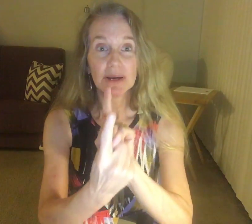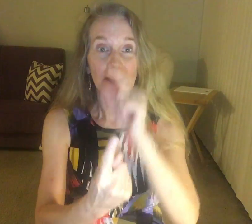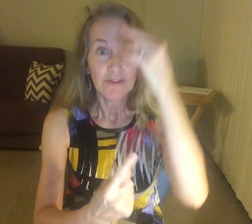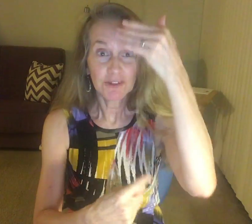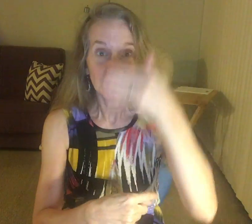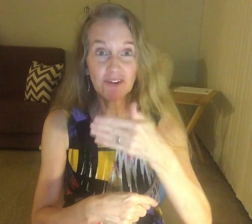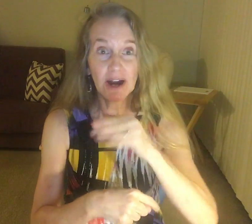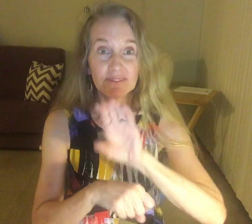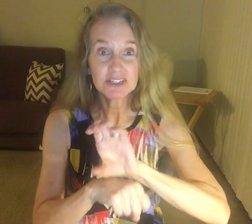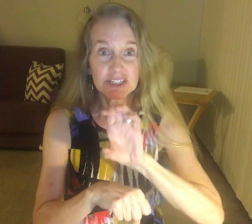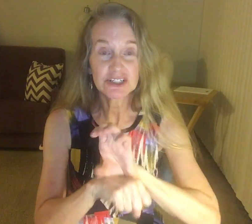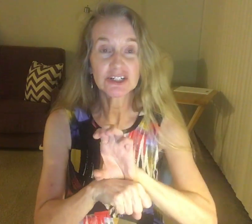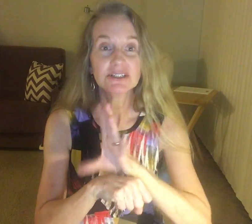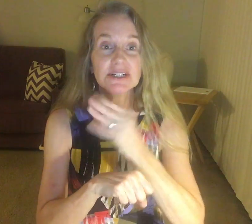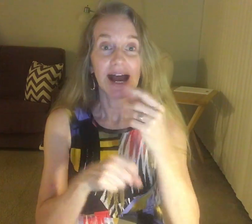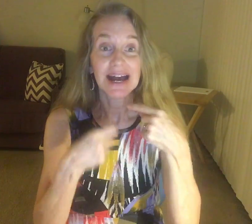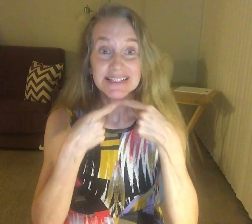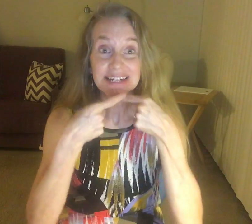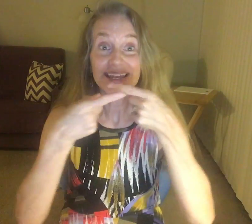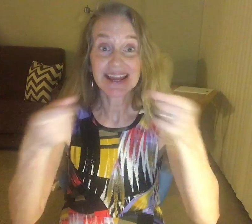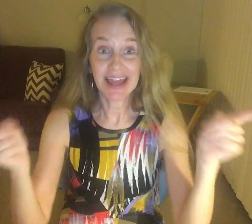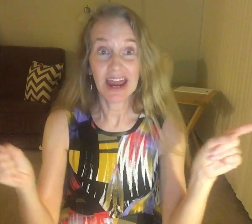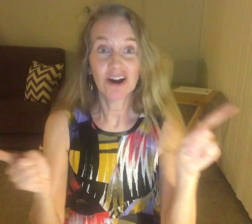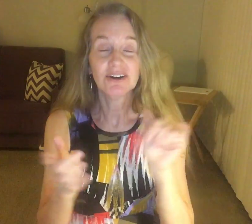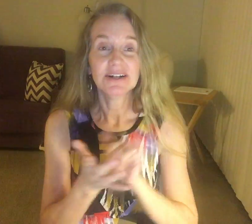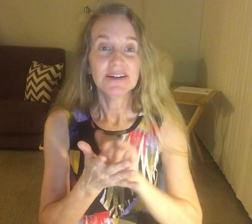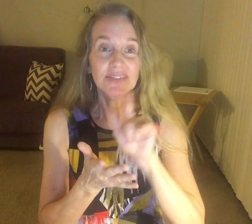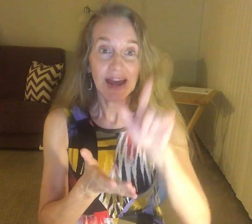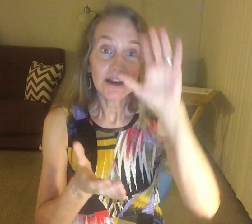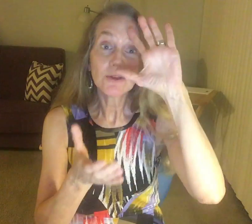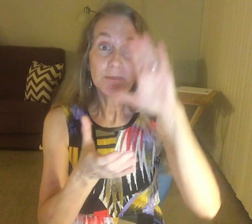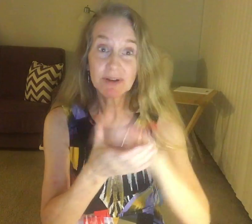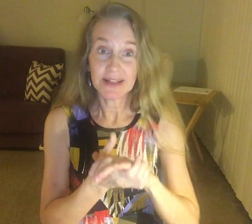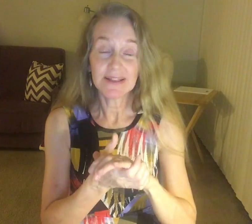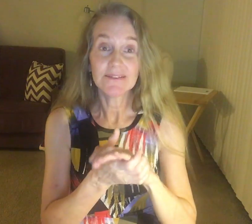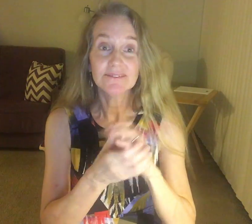with a brochure of details that he prayed.